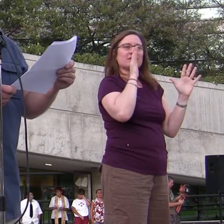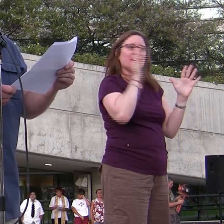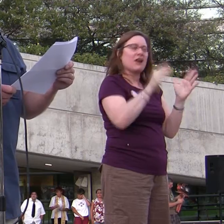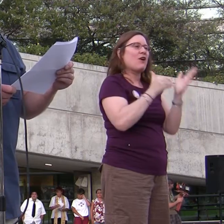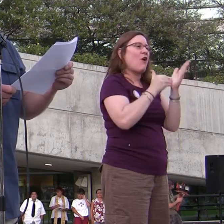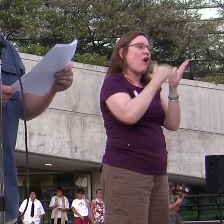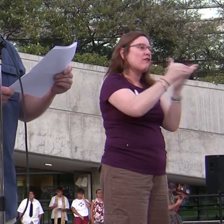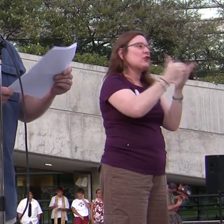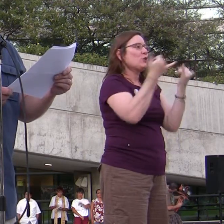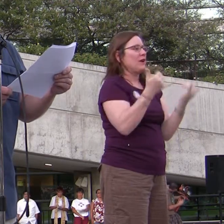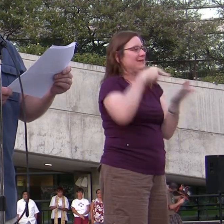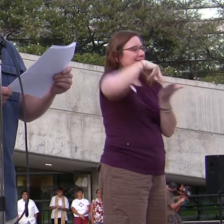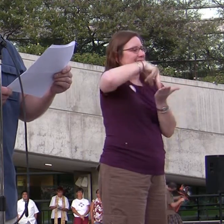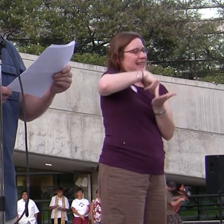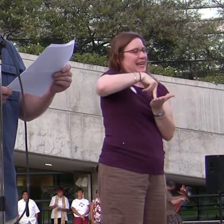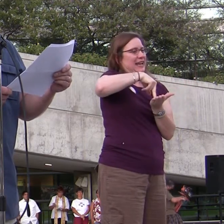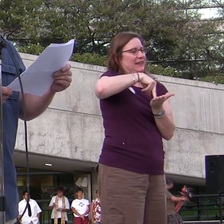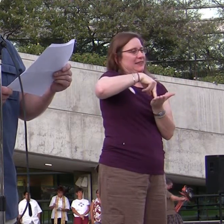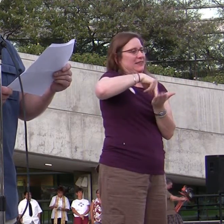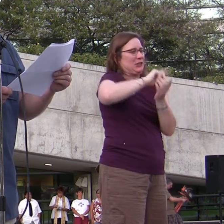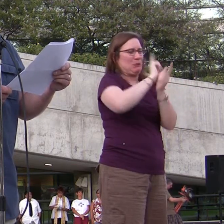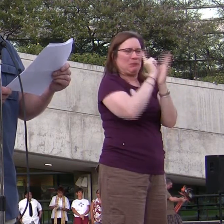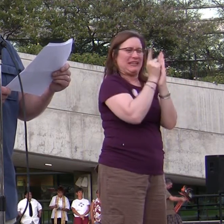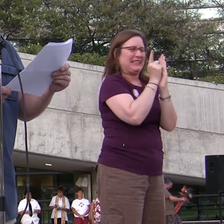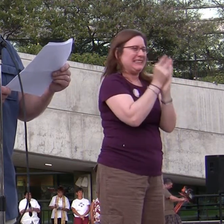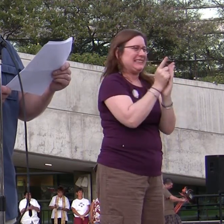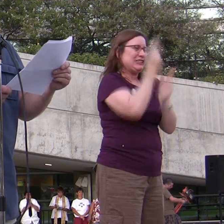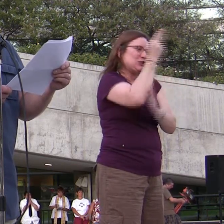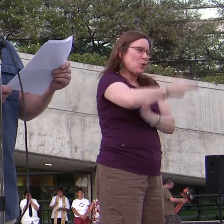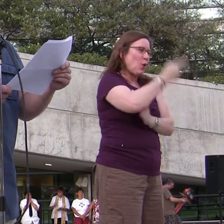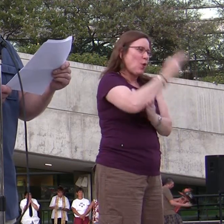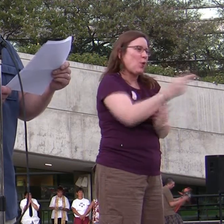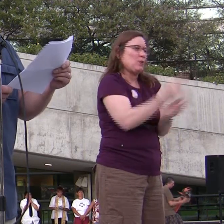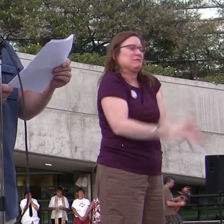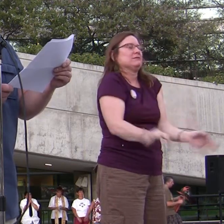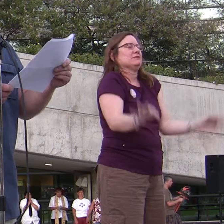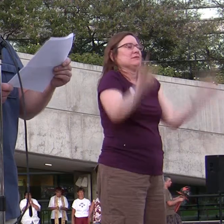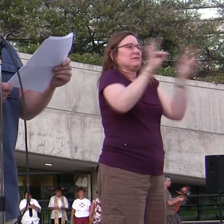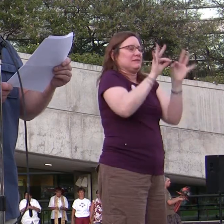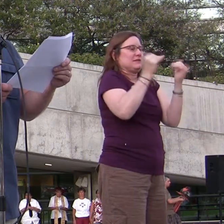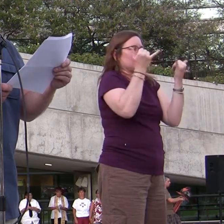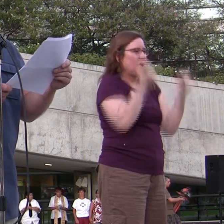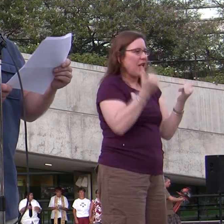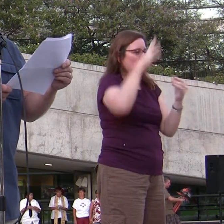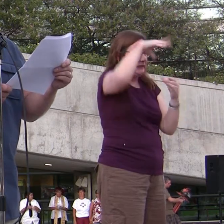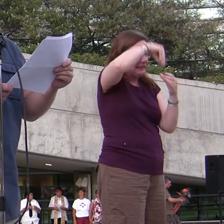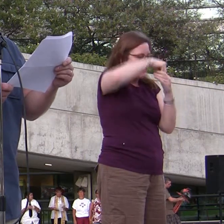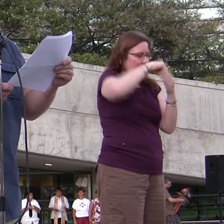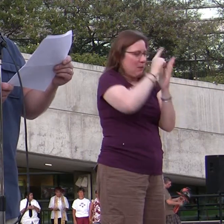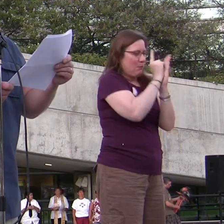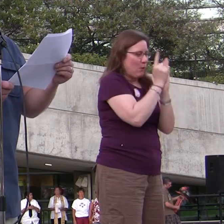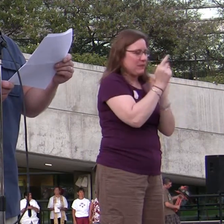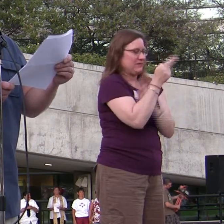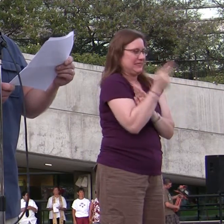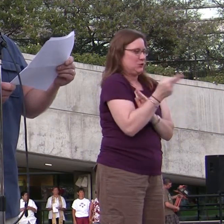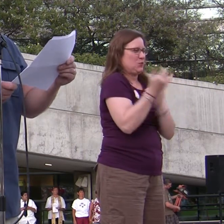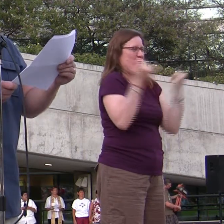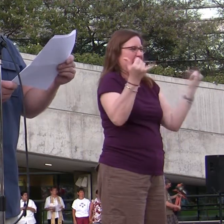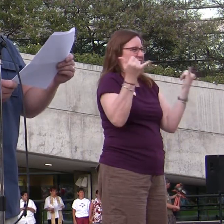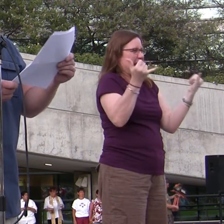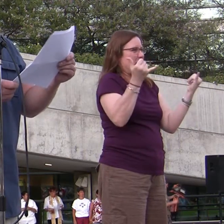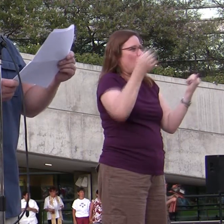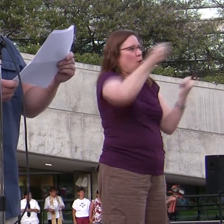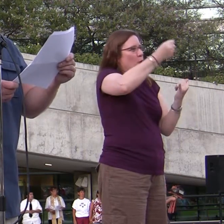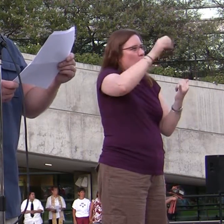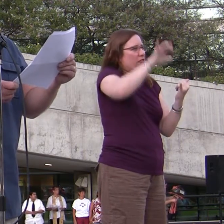stand in a moment of such historical significance. This is one of those moments. Right now, we are inside a moment of history that holds